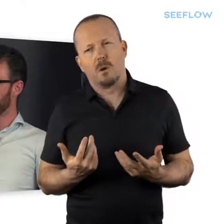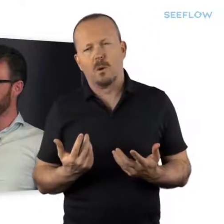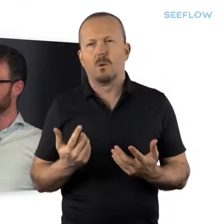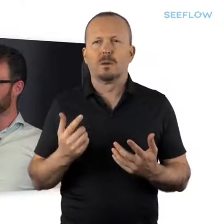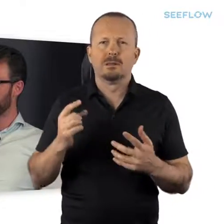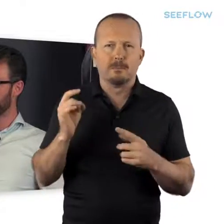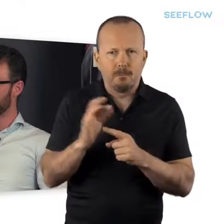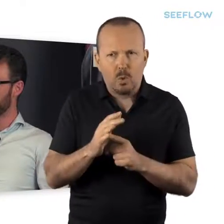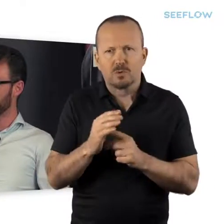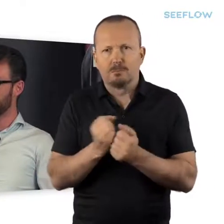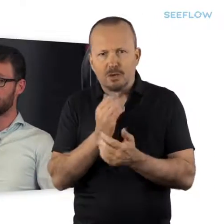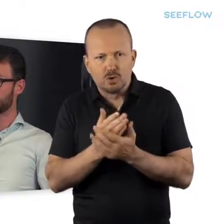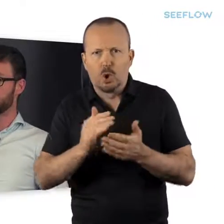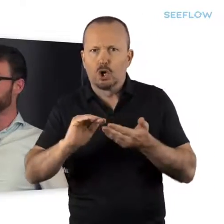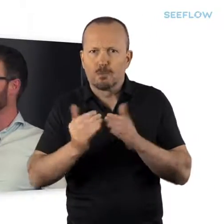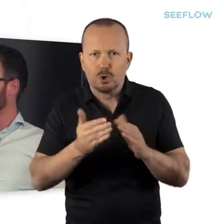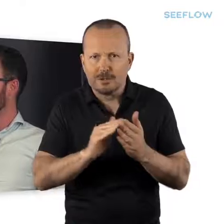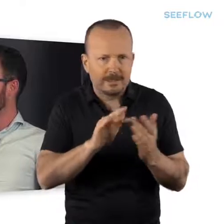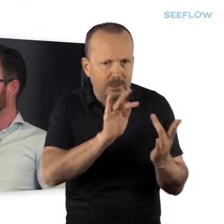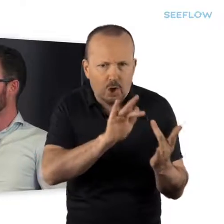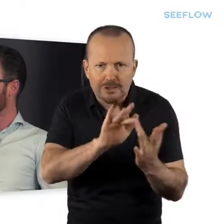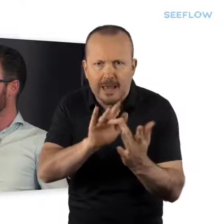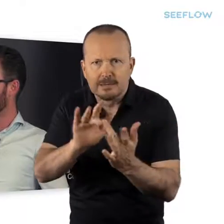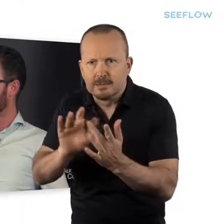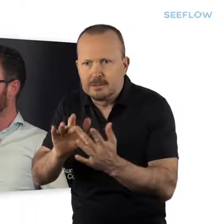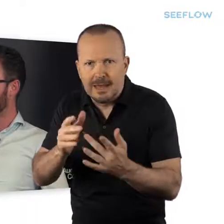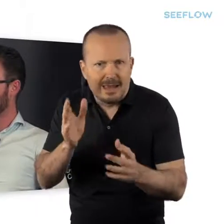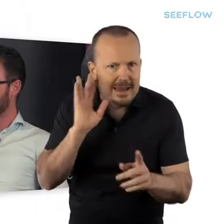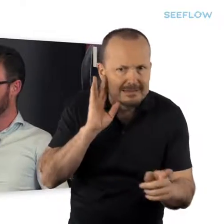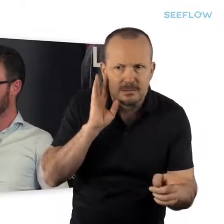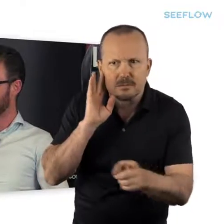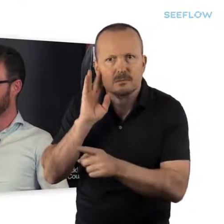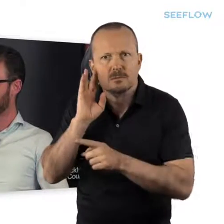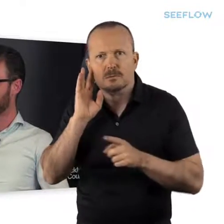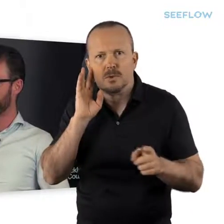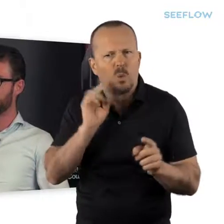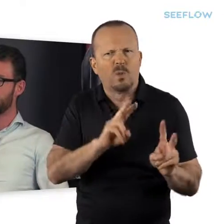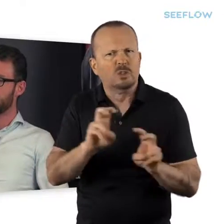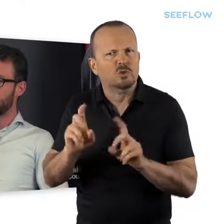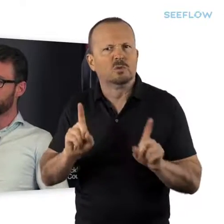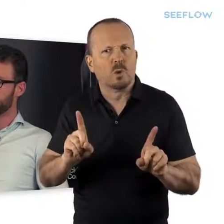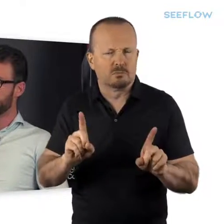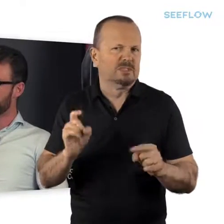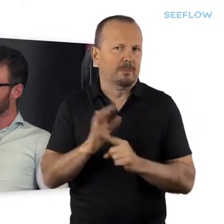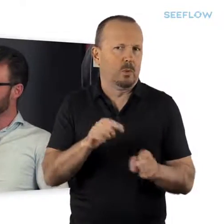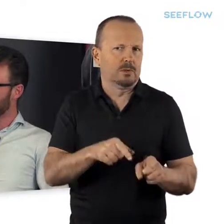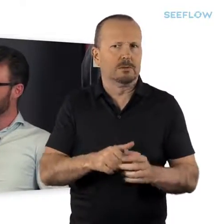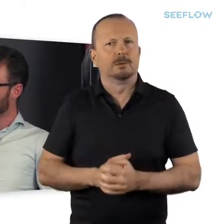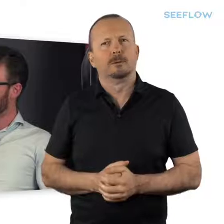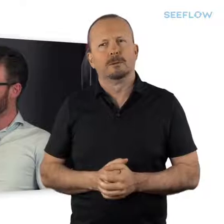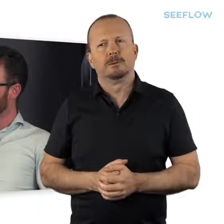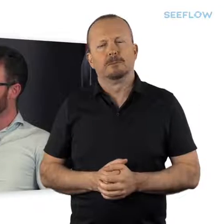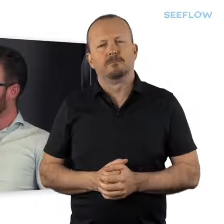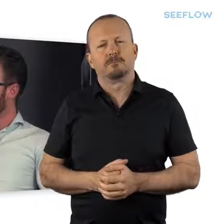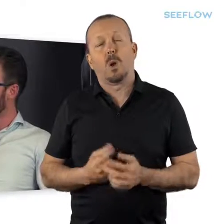in touch, and that's really useful to get a sense of issues and things that are out there. But the best advice